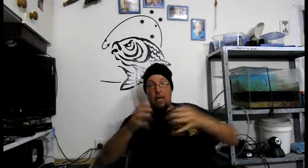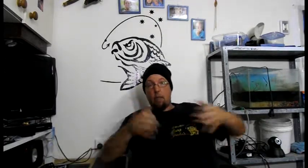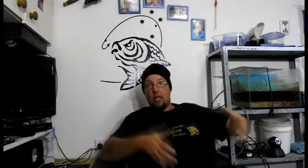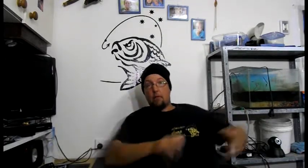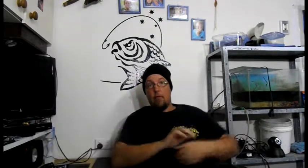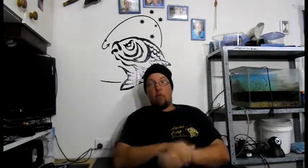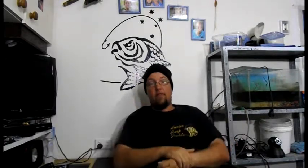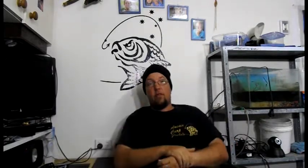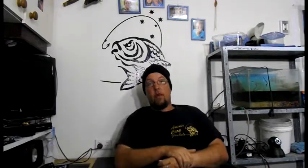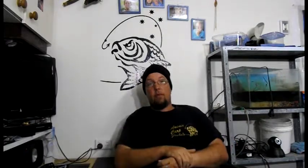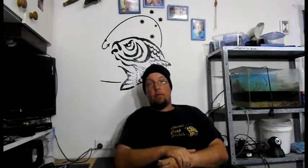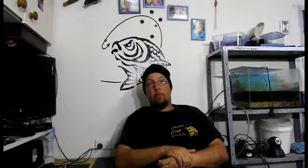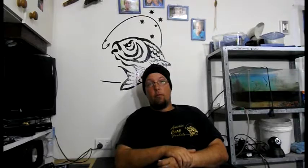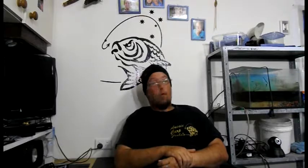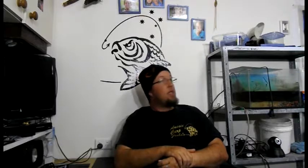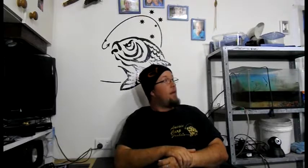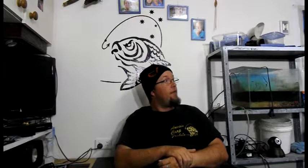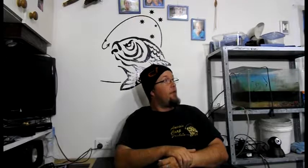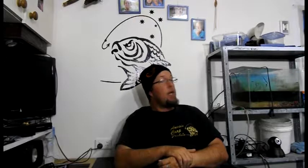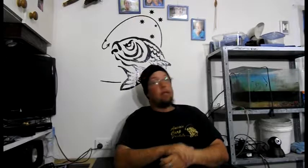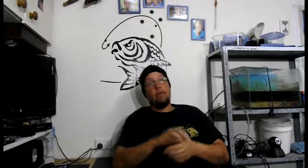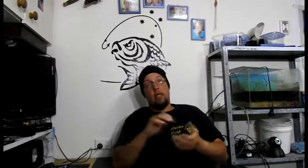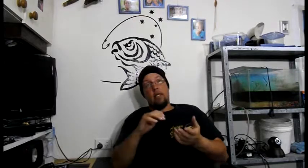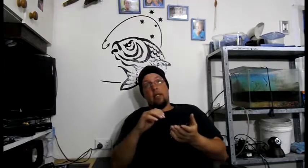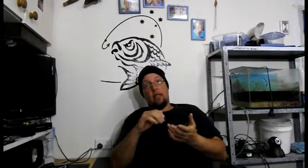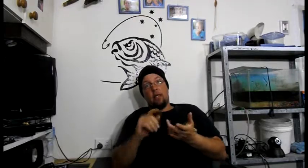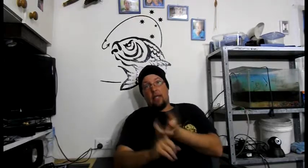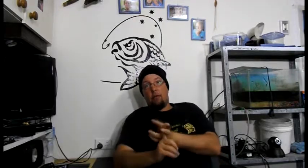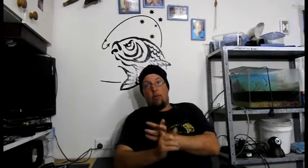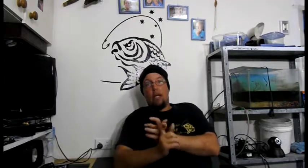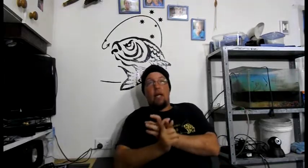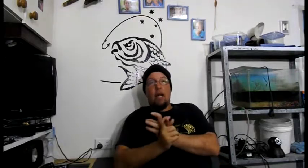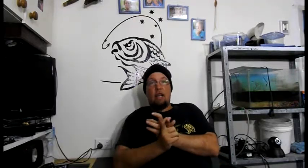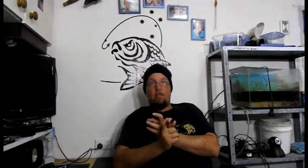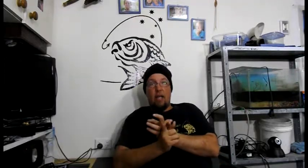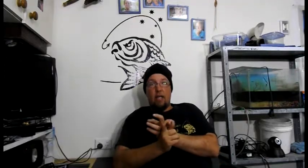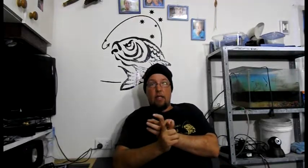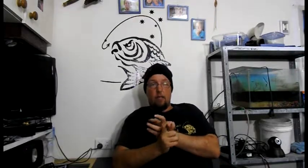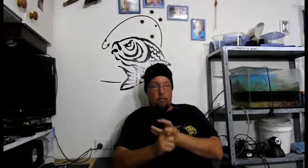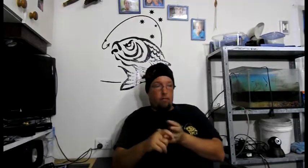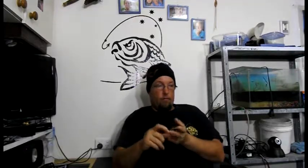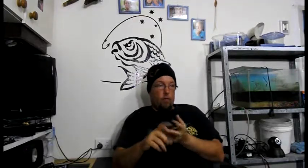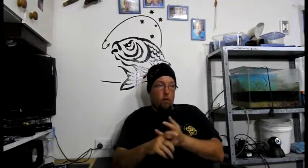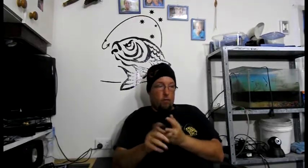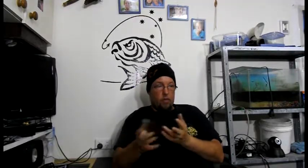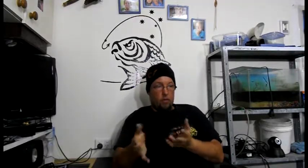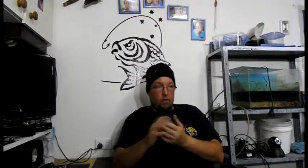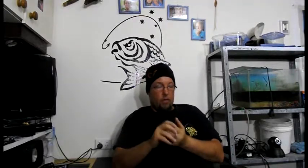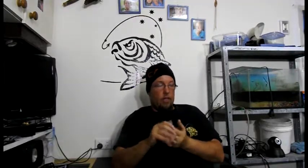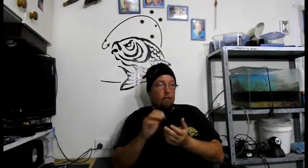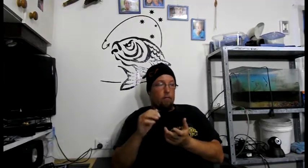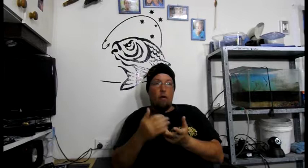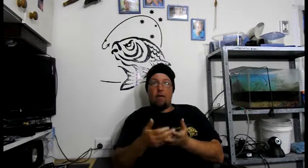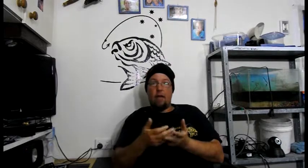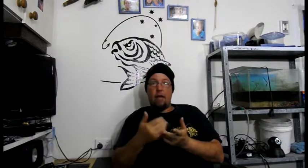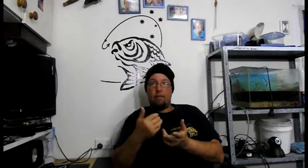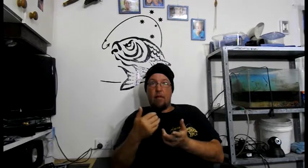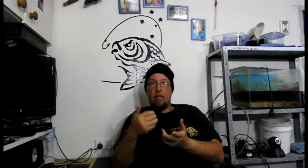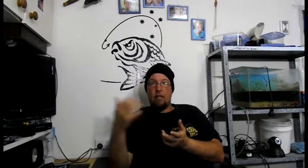When that runs off. Into our. Waterways. After rain. That will kill. native plants. The herbicides. Kill. Off the native plants. And that.